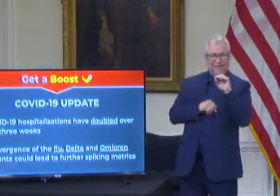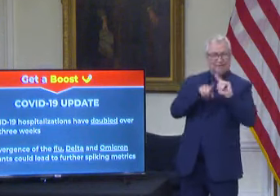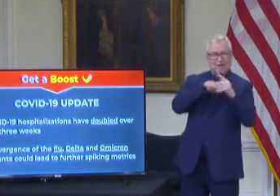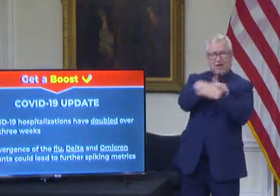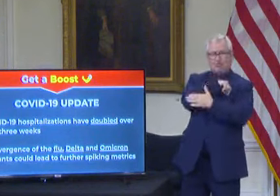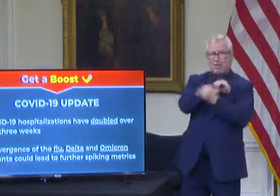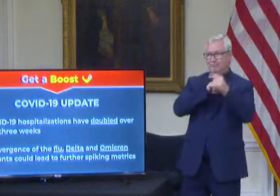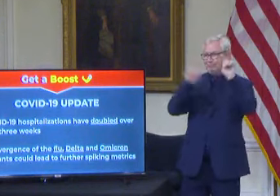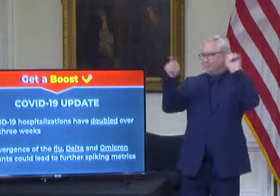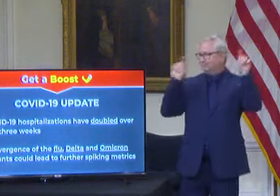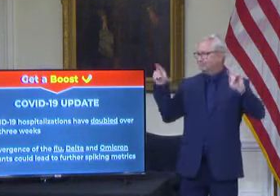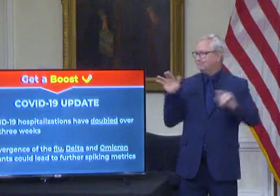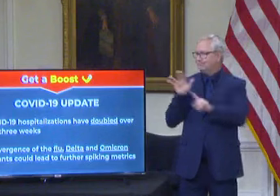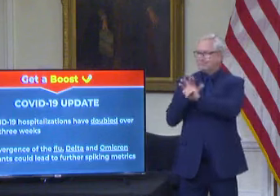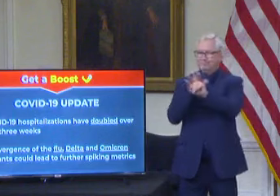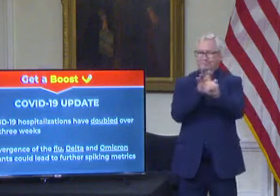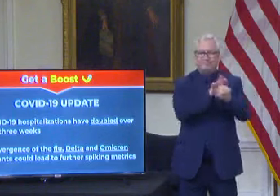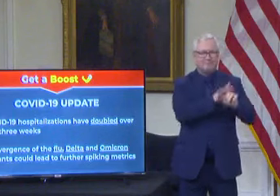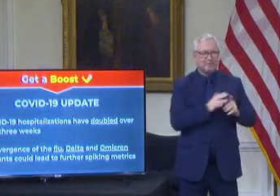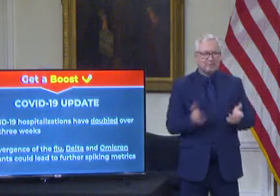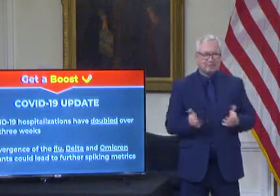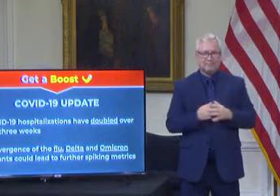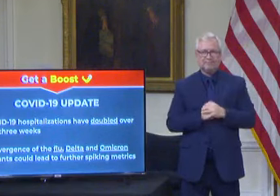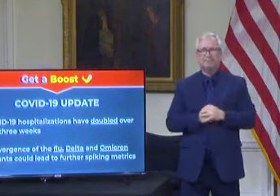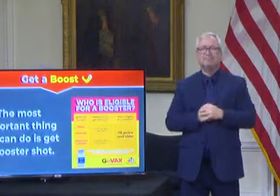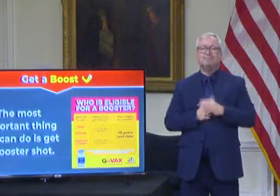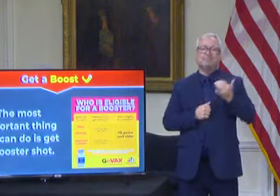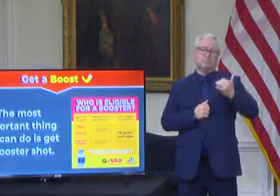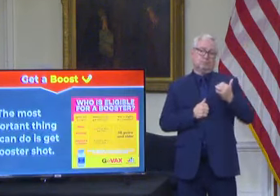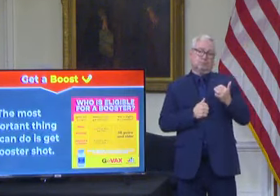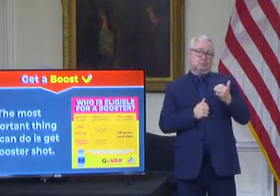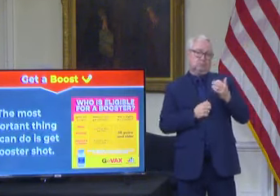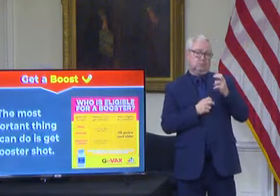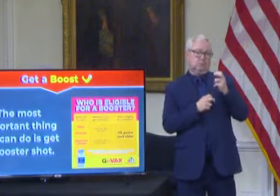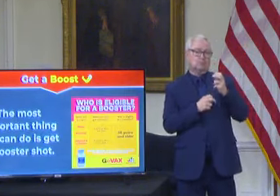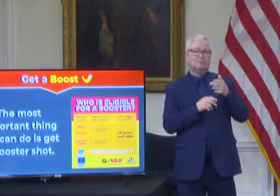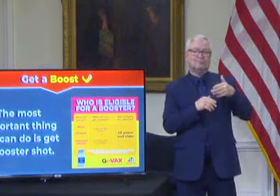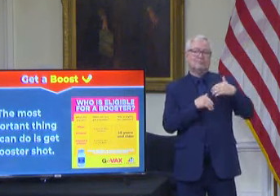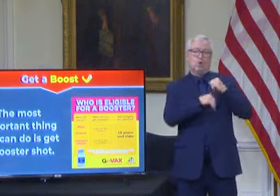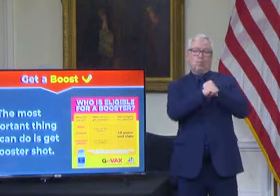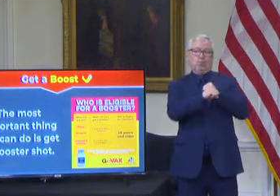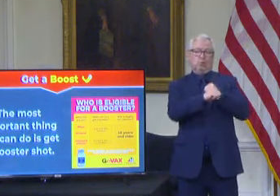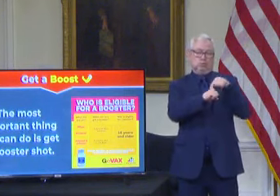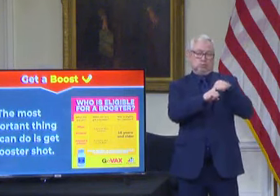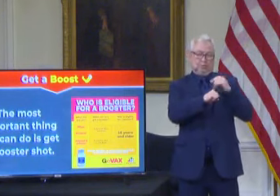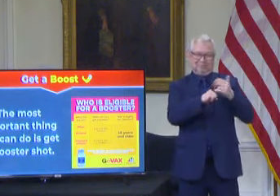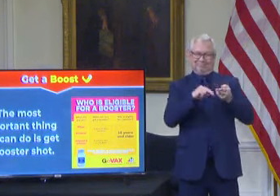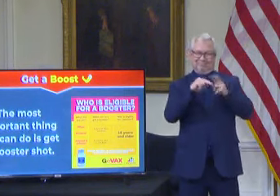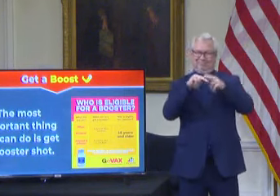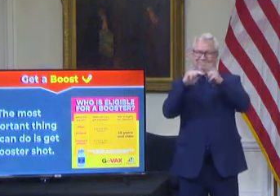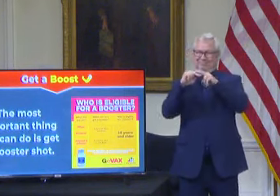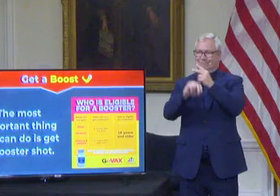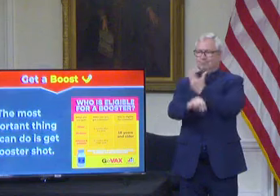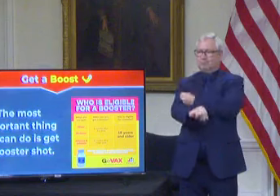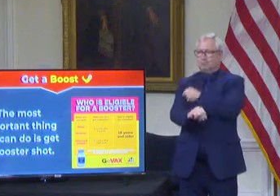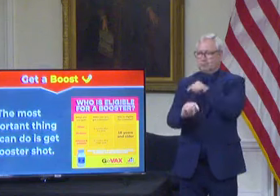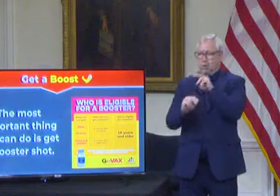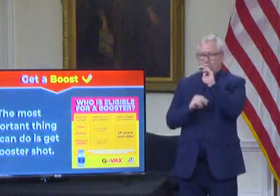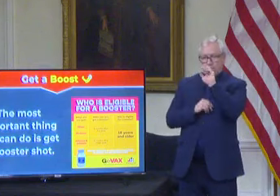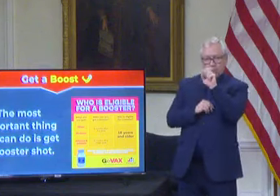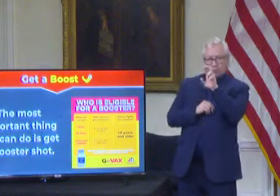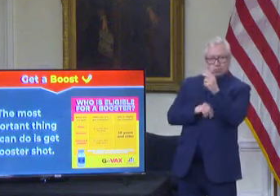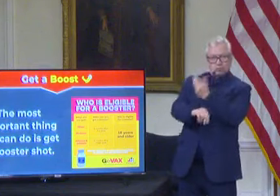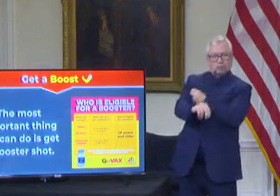that higher levels of immunity from booster shots does provide protection against the Omicron variant